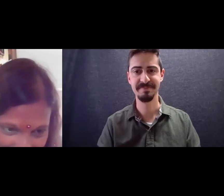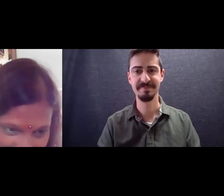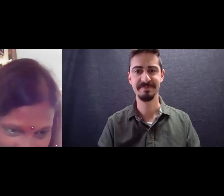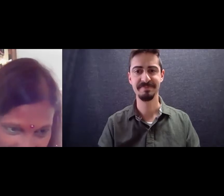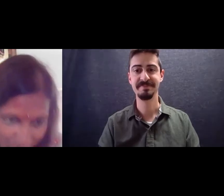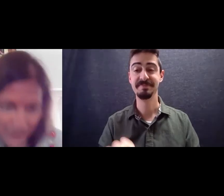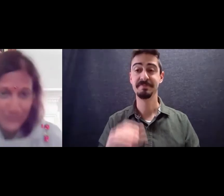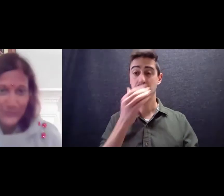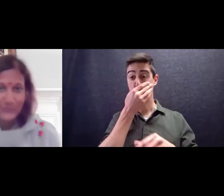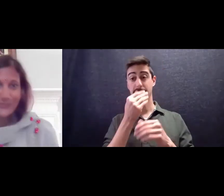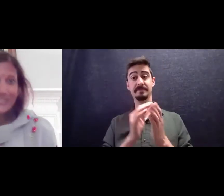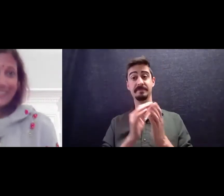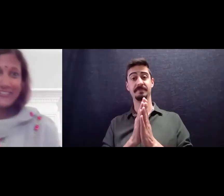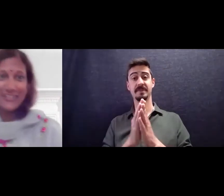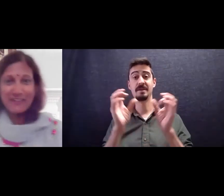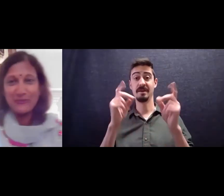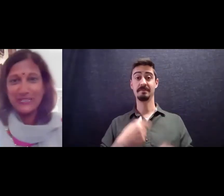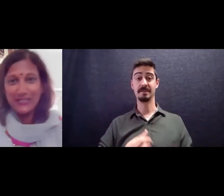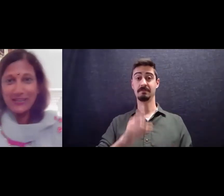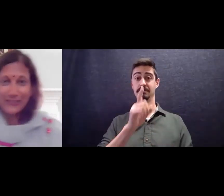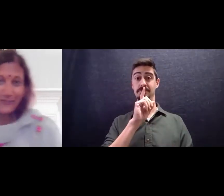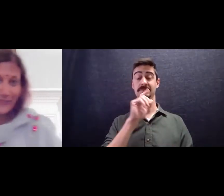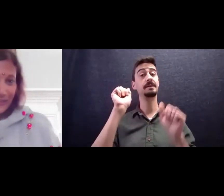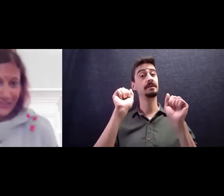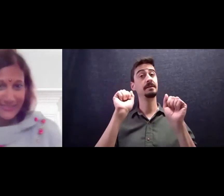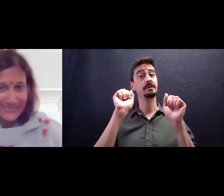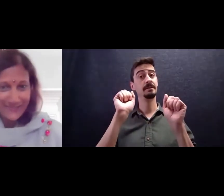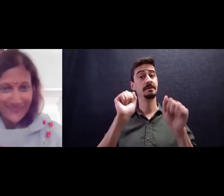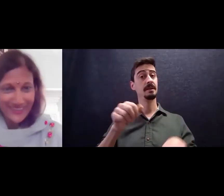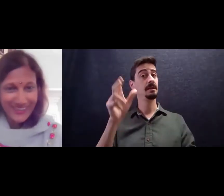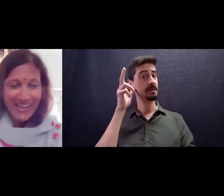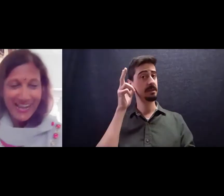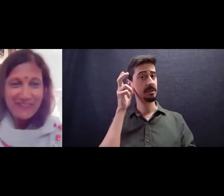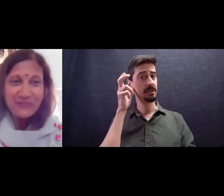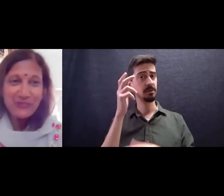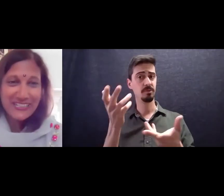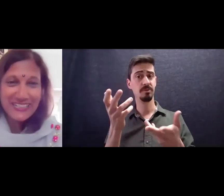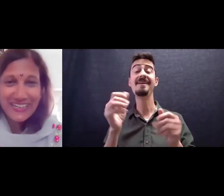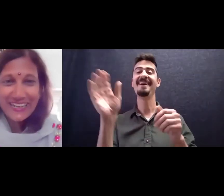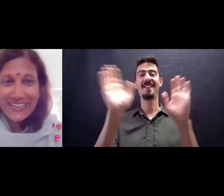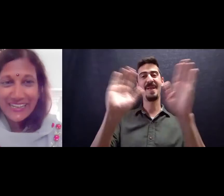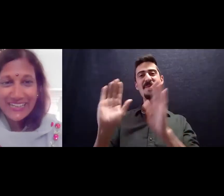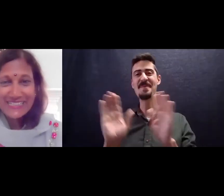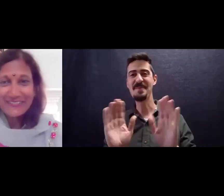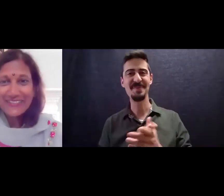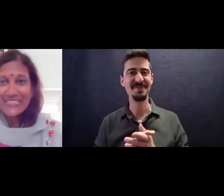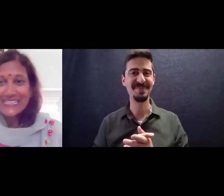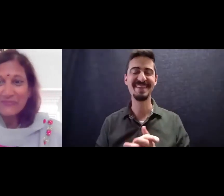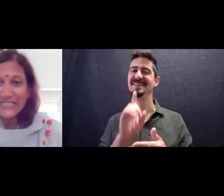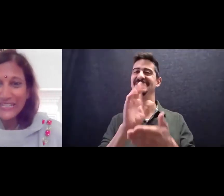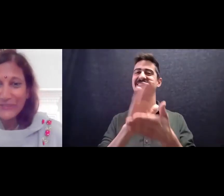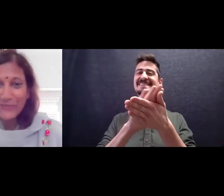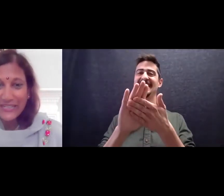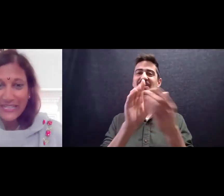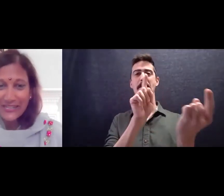okay I'm unmuted can everyone let's see hi everyone it's so nice